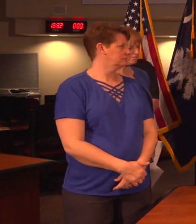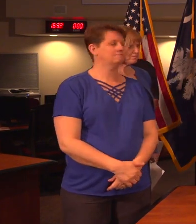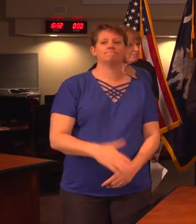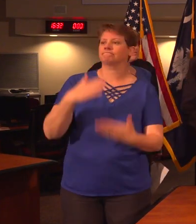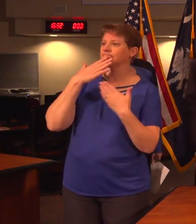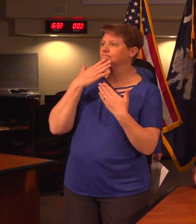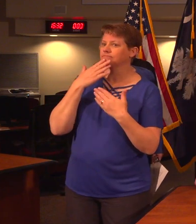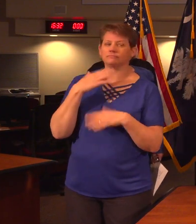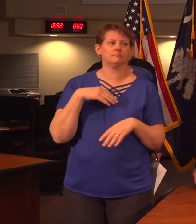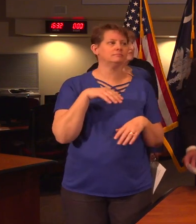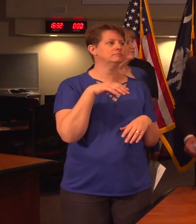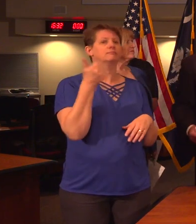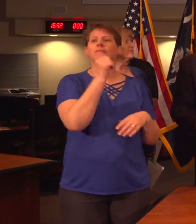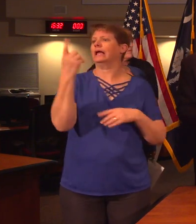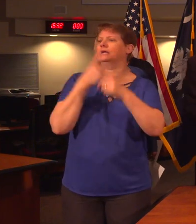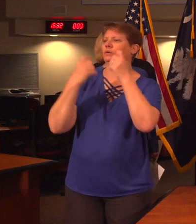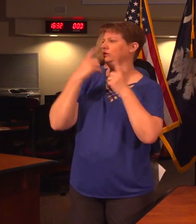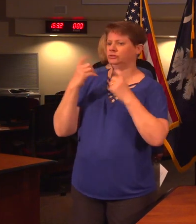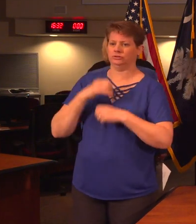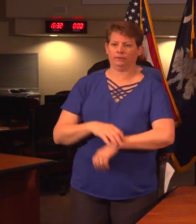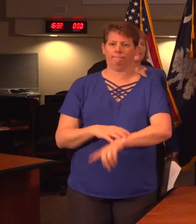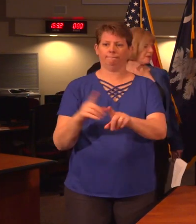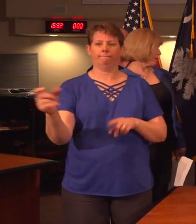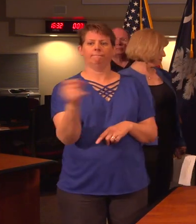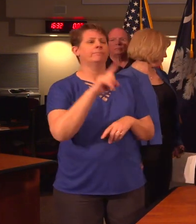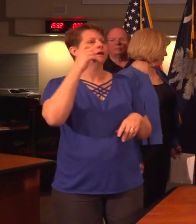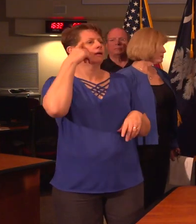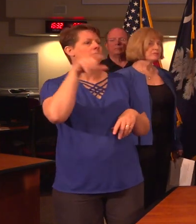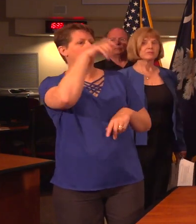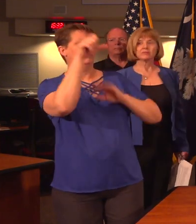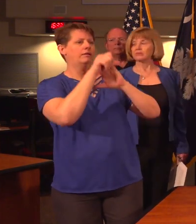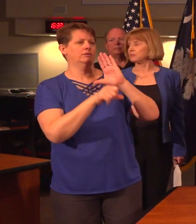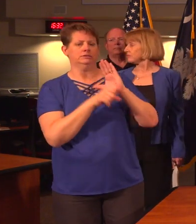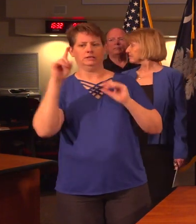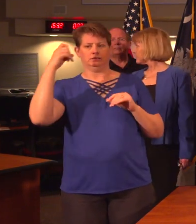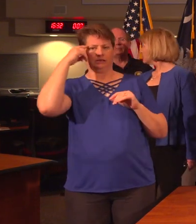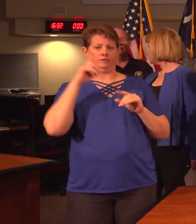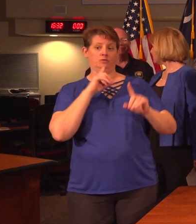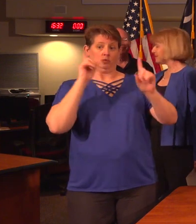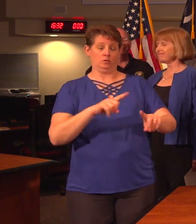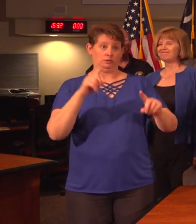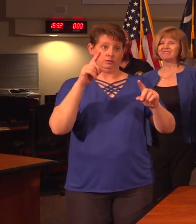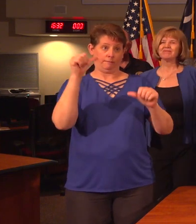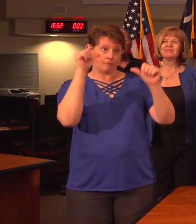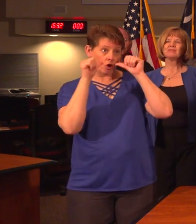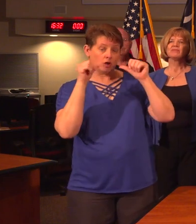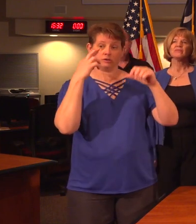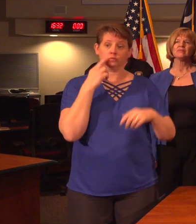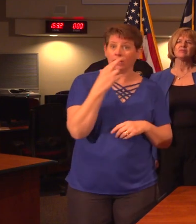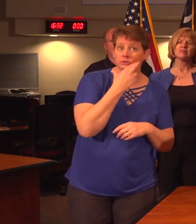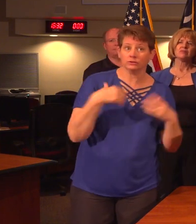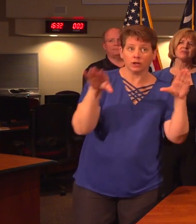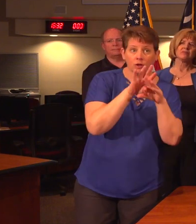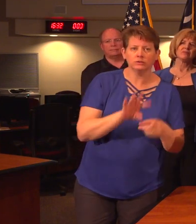Thank you. Are there, Doctor? Are there any questions? Governor, in other states that the governor has ordered that bars and restaurants close as well, except for